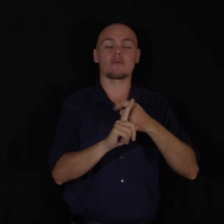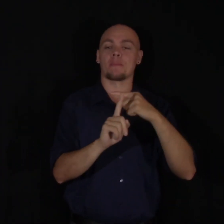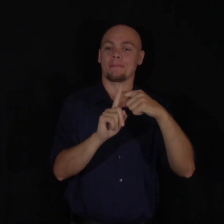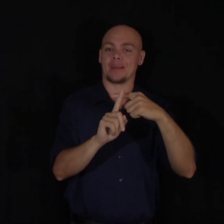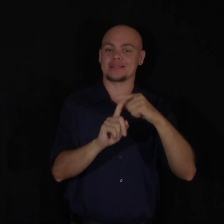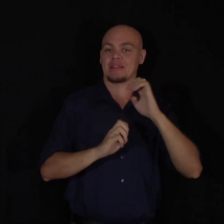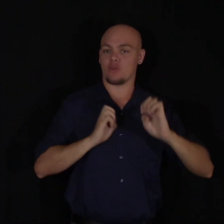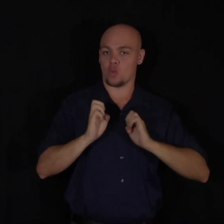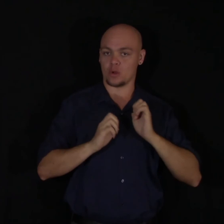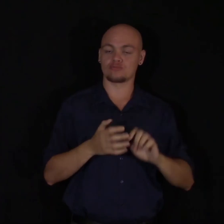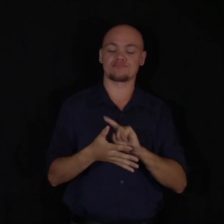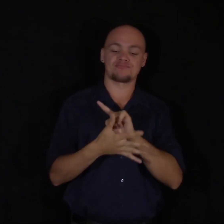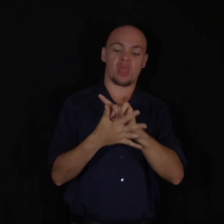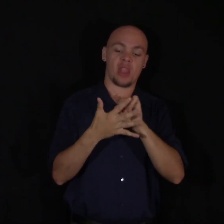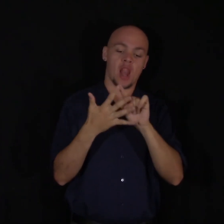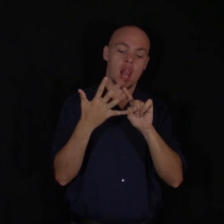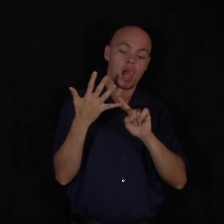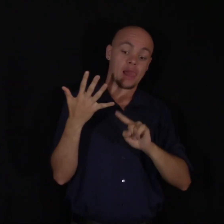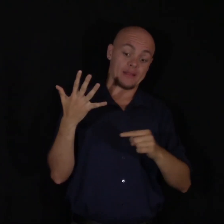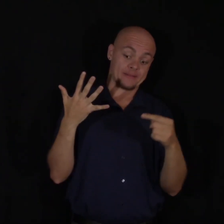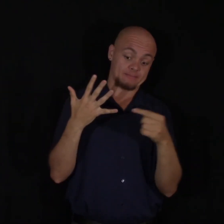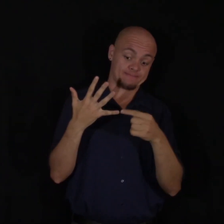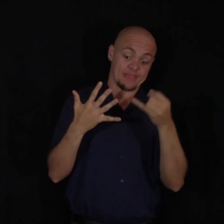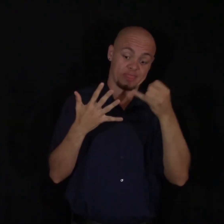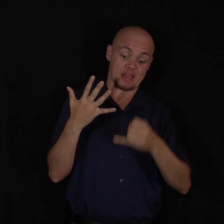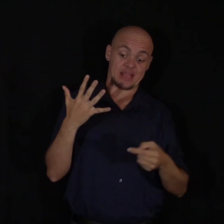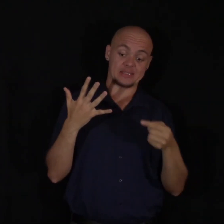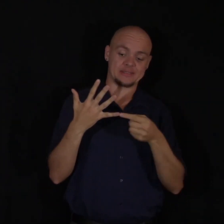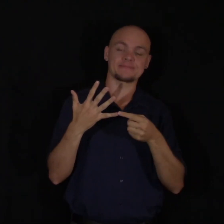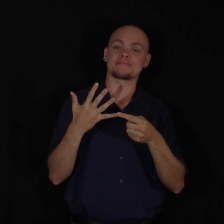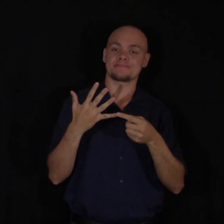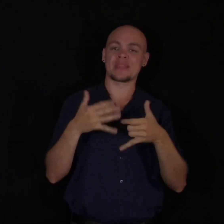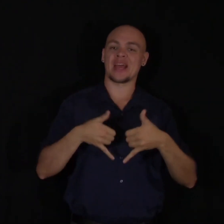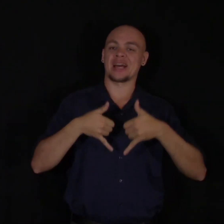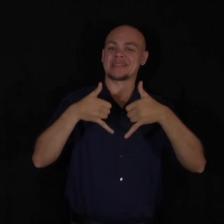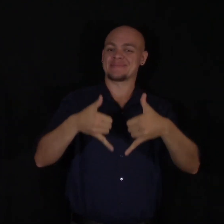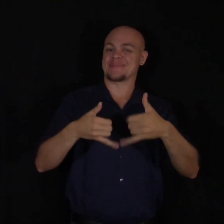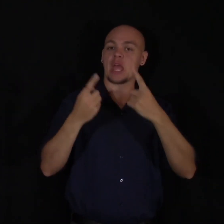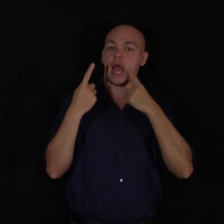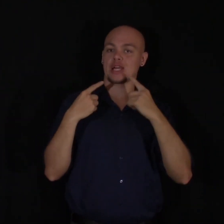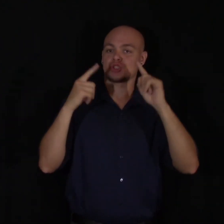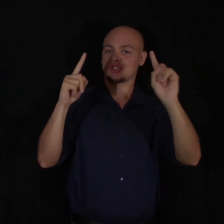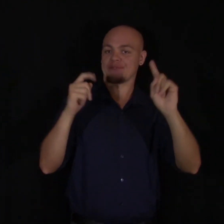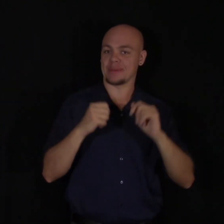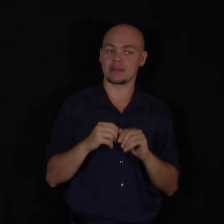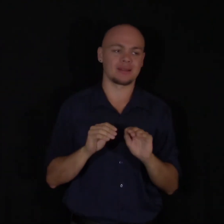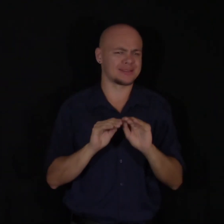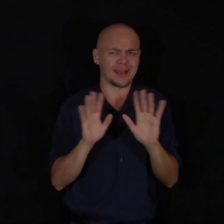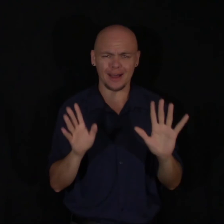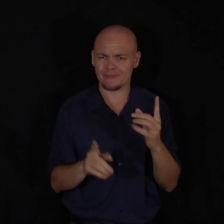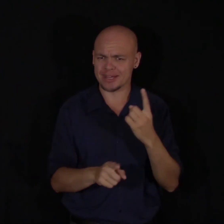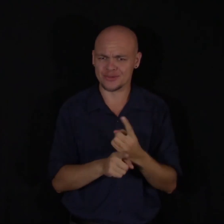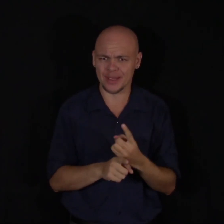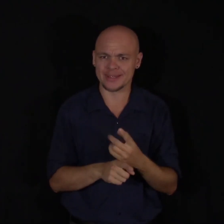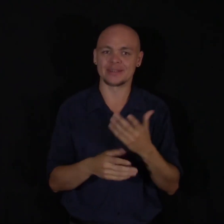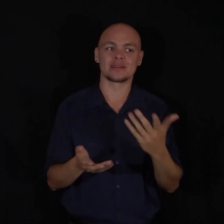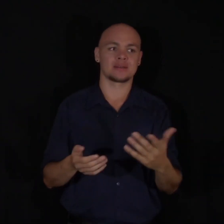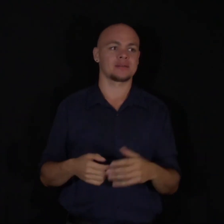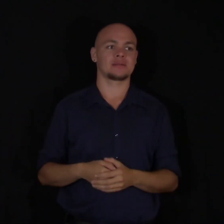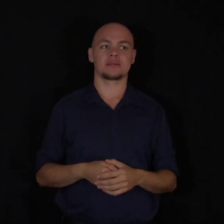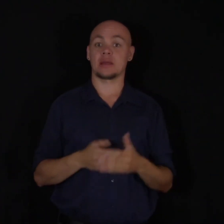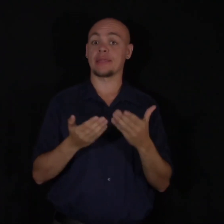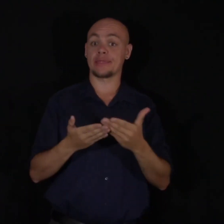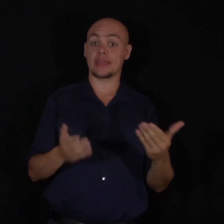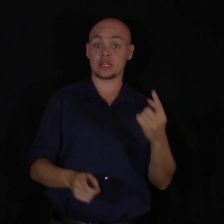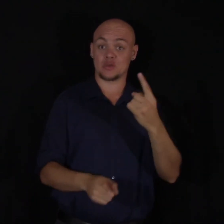My fifth and final secret. Achievement. Again, it seems pretty obvious. Who doesn't like doing things